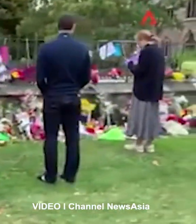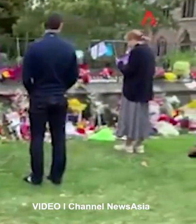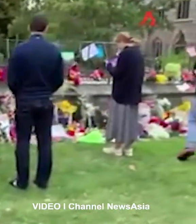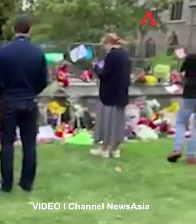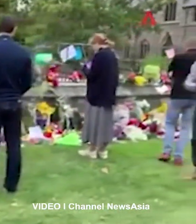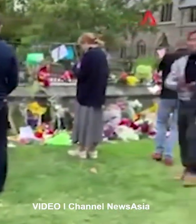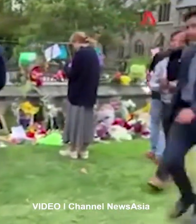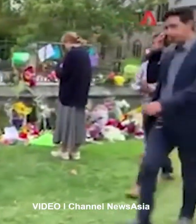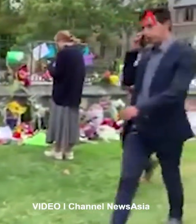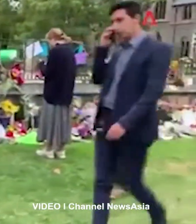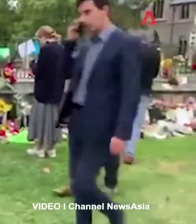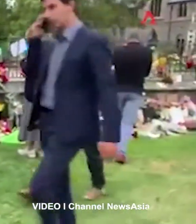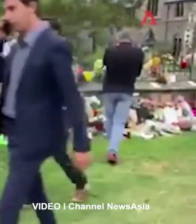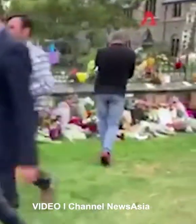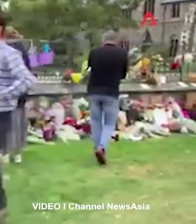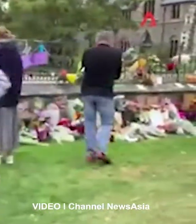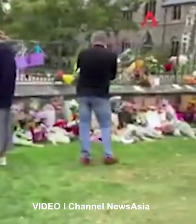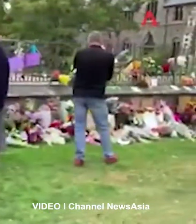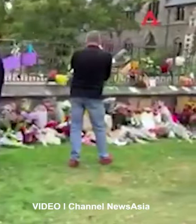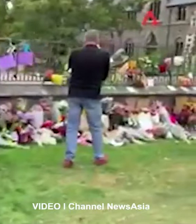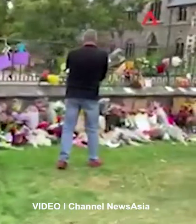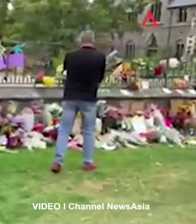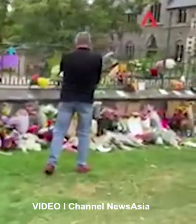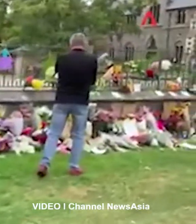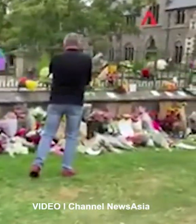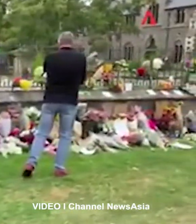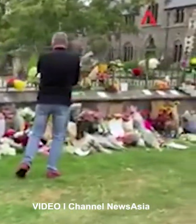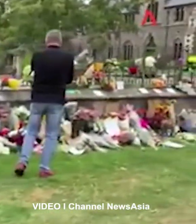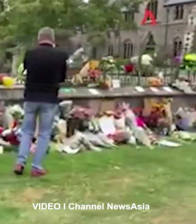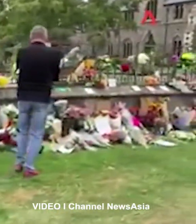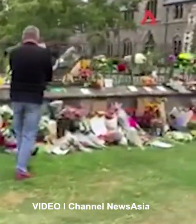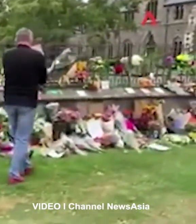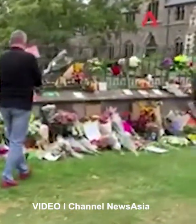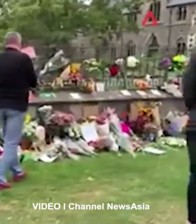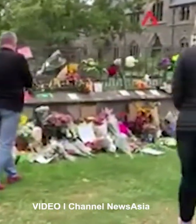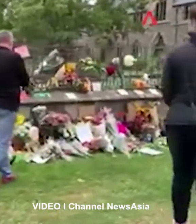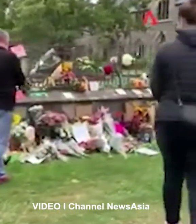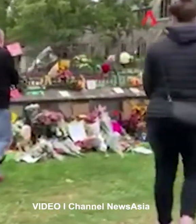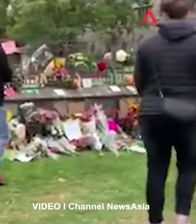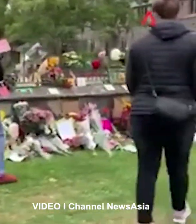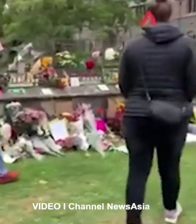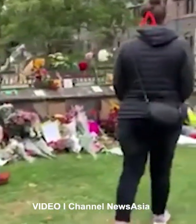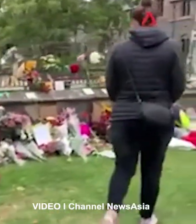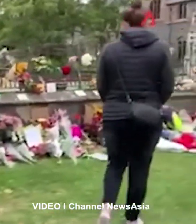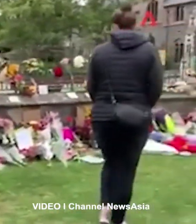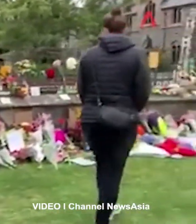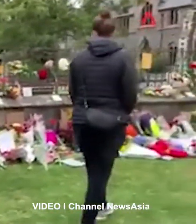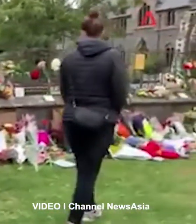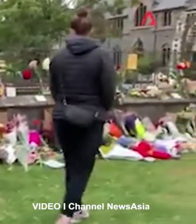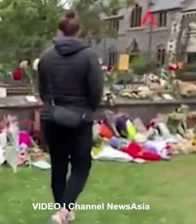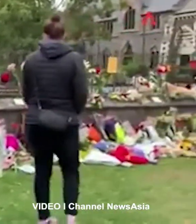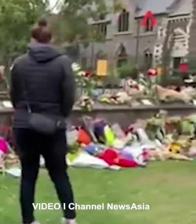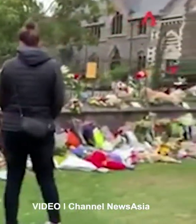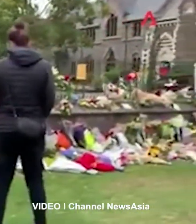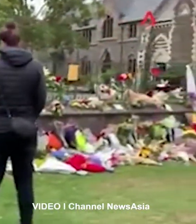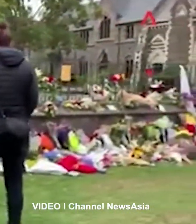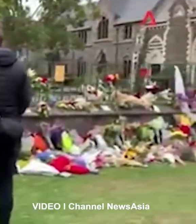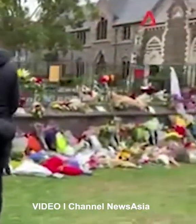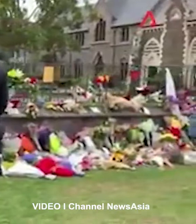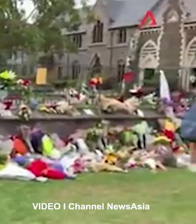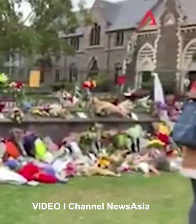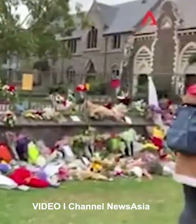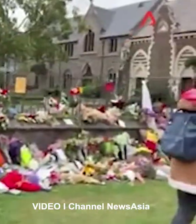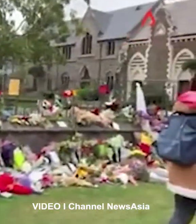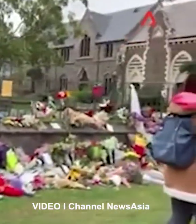live streaming? Well, certainly, um, I've had contact, um, from, uh, Cheryl Sandberg. I